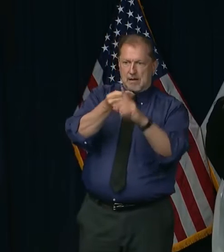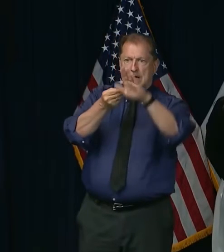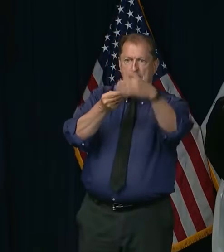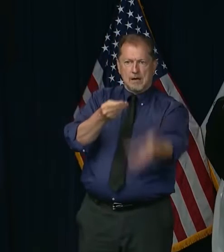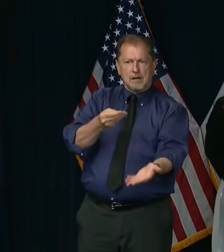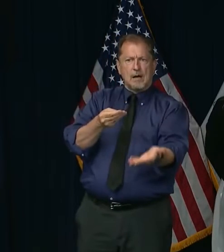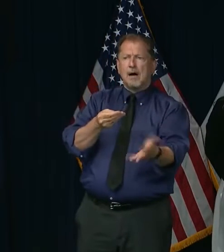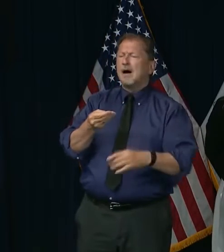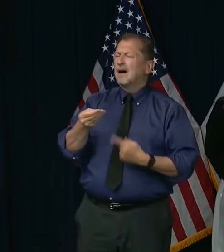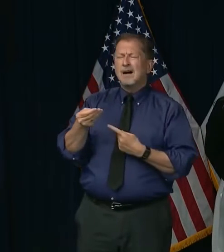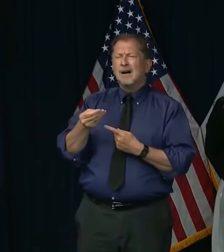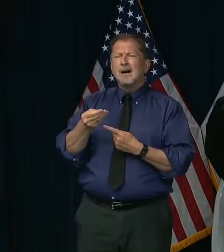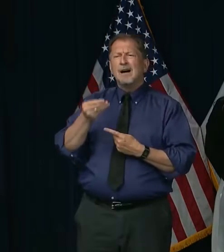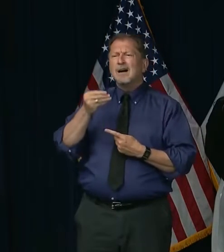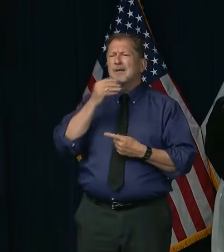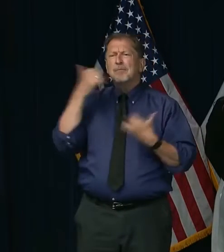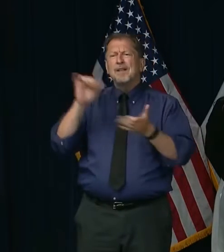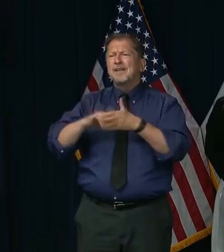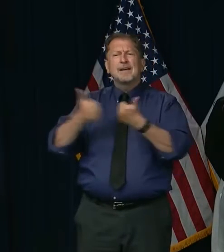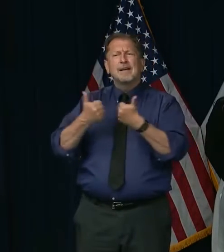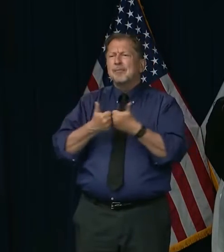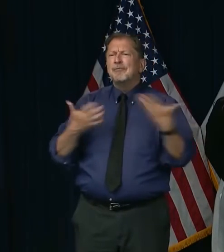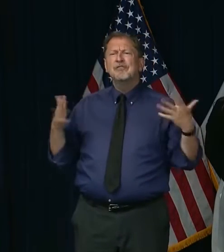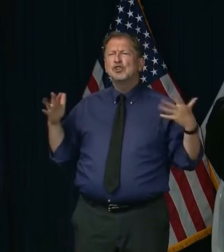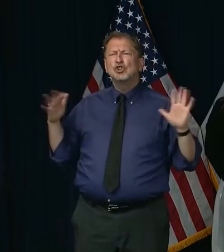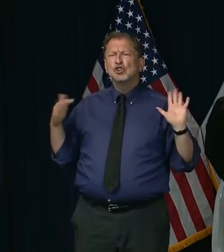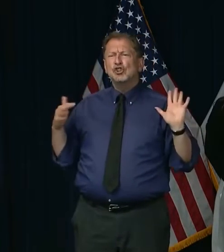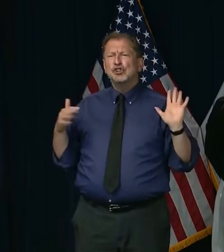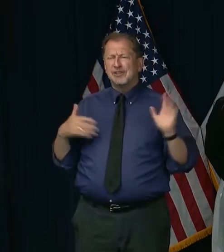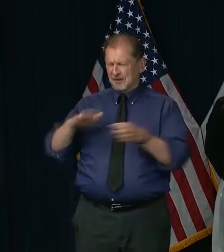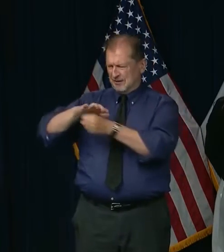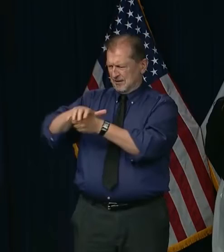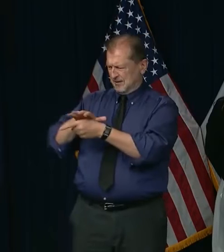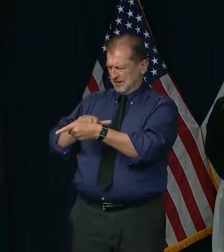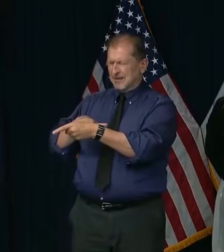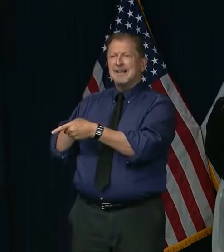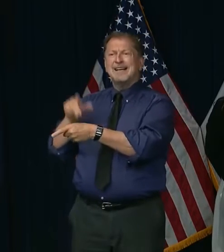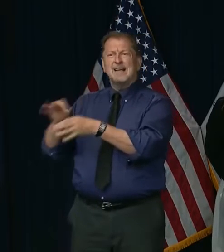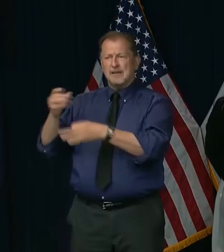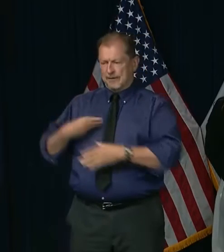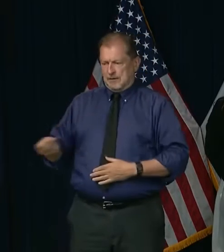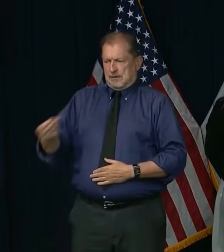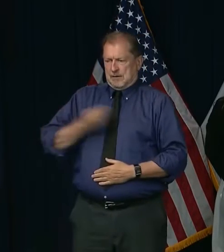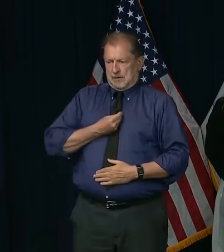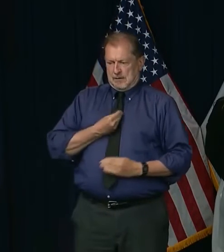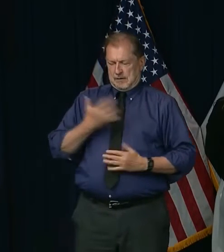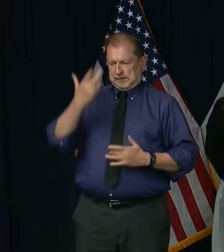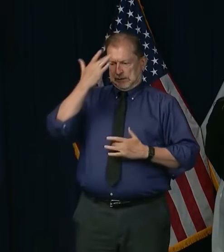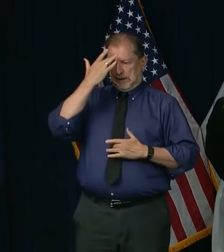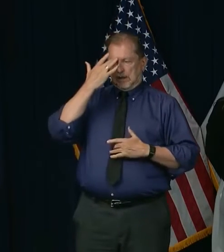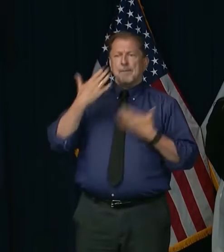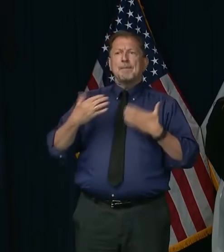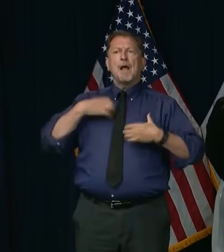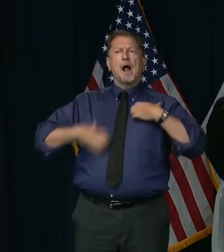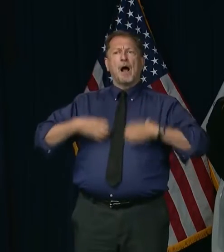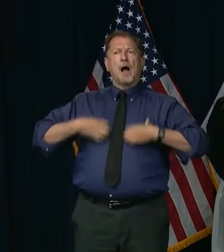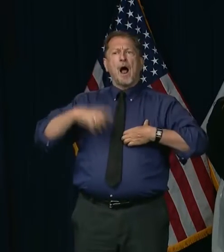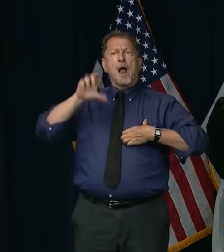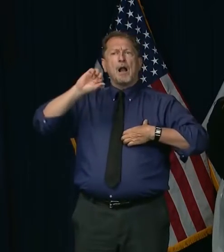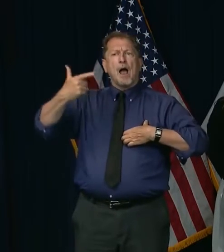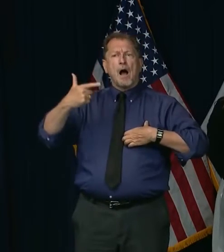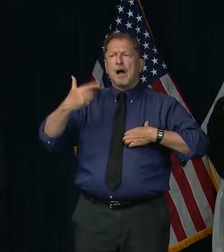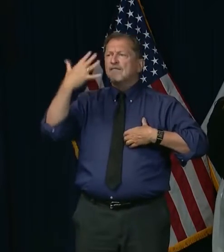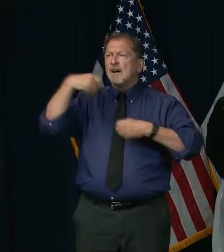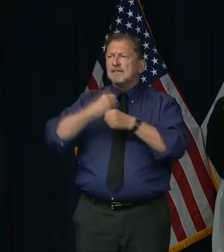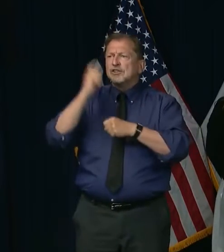Let's not gamble with coronavirus. We don't even know the long-term effects of having COVID-19. What might happen to our lungs